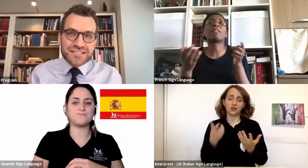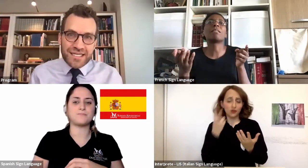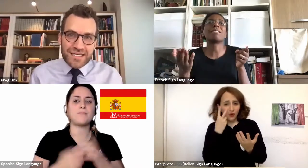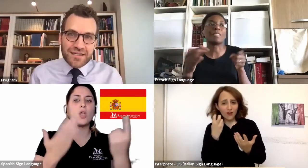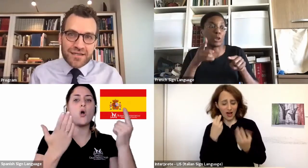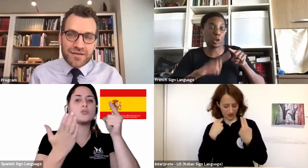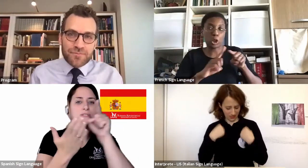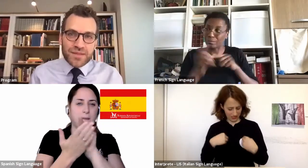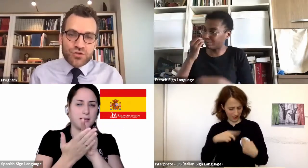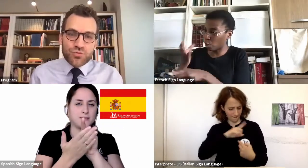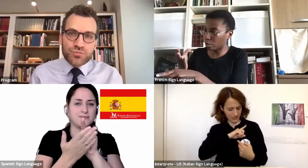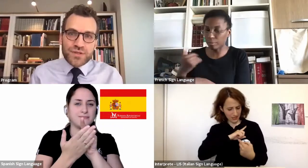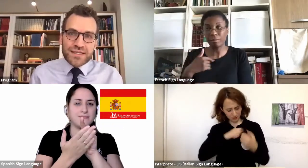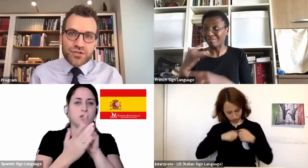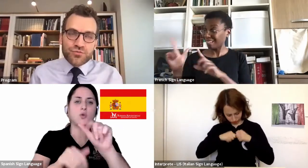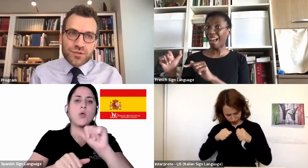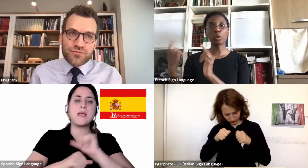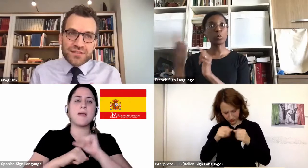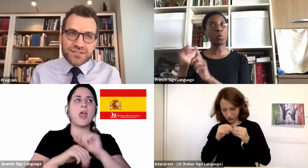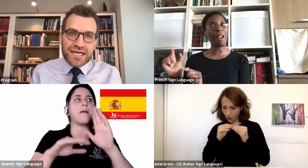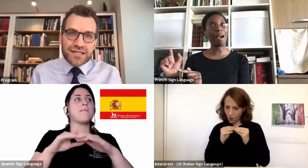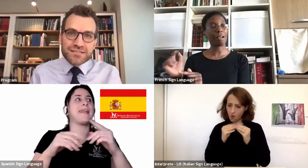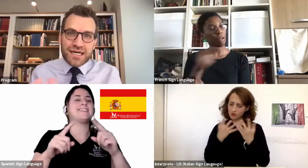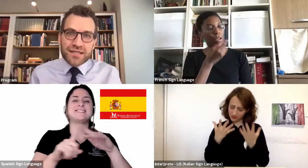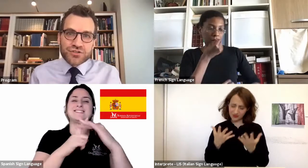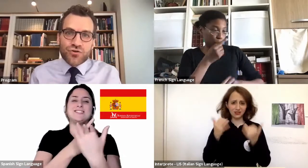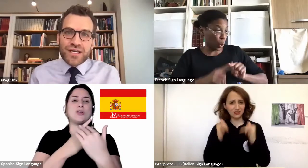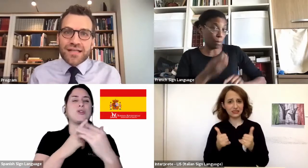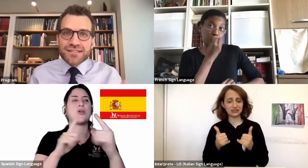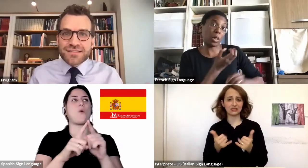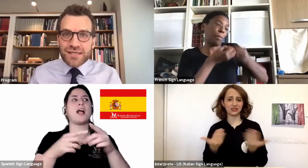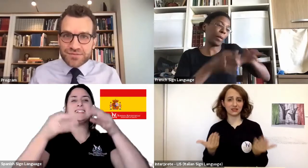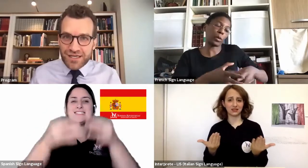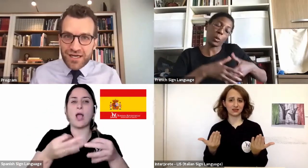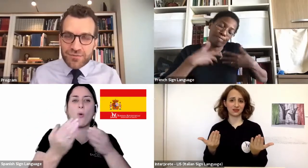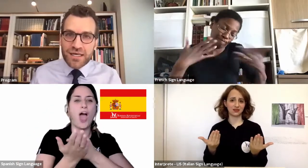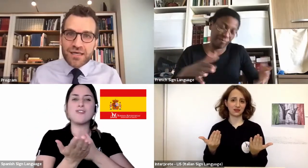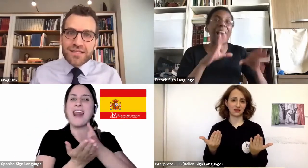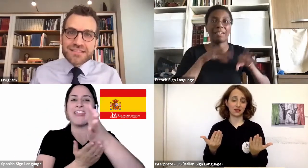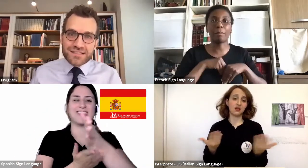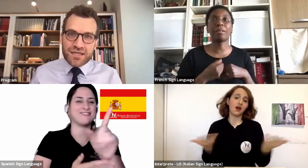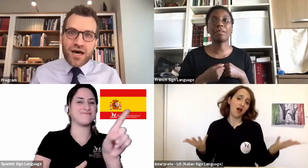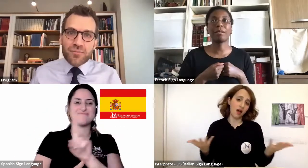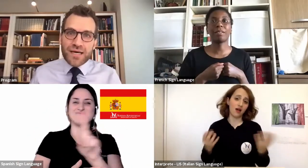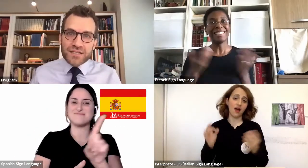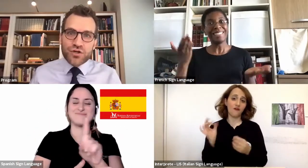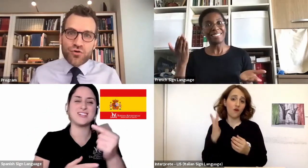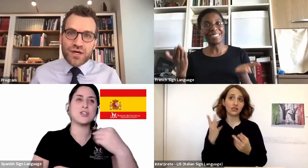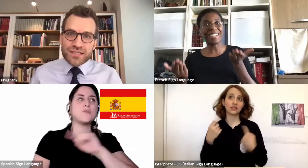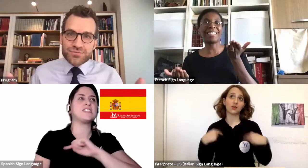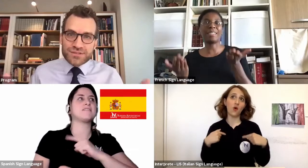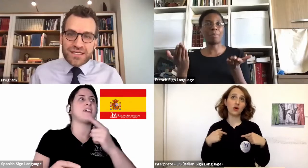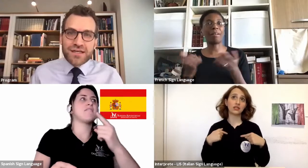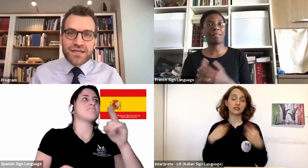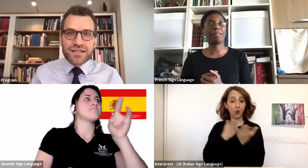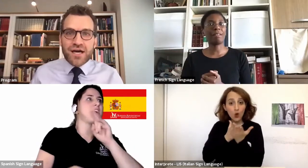just steady. That you won't be, that you will feel sadness and joy at the same time. These things come and go.